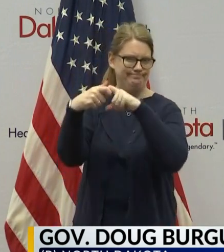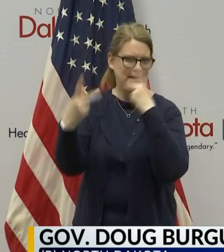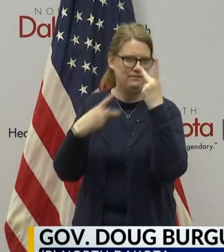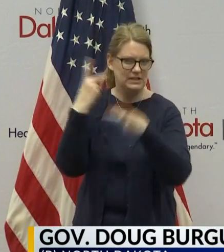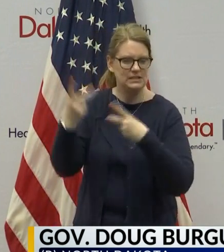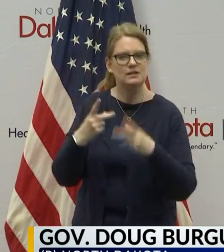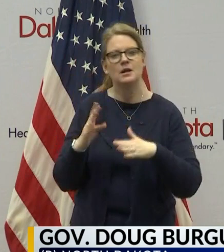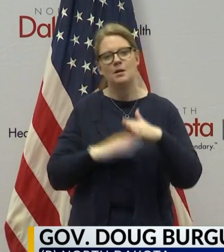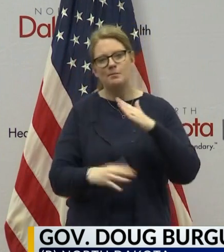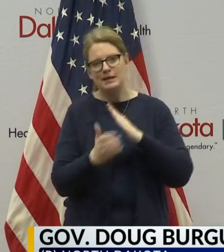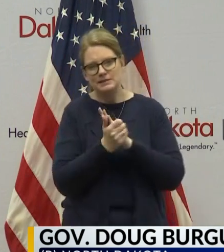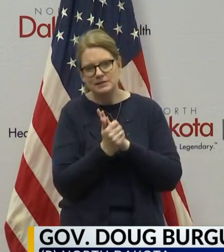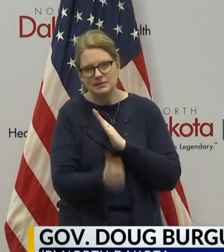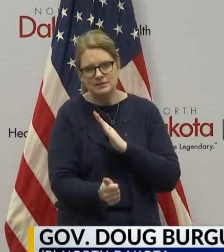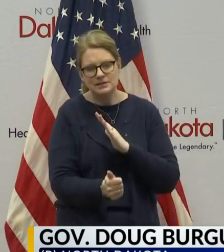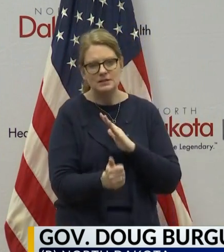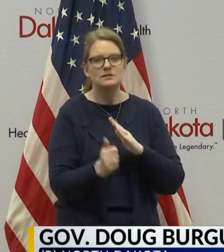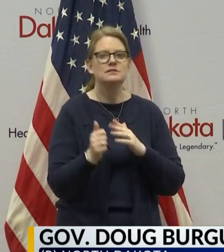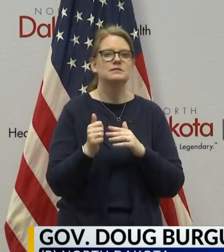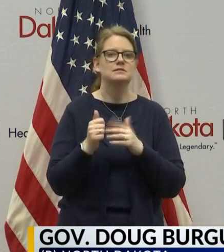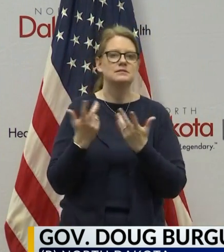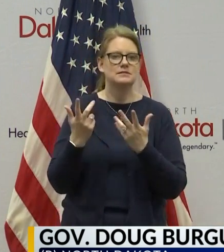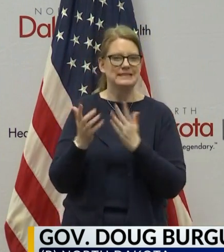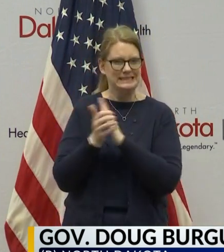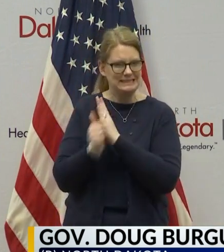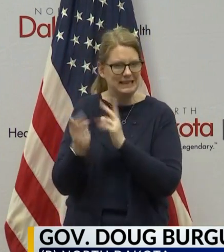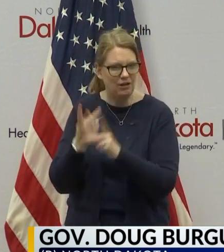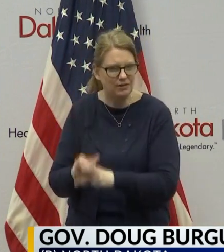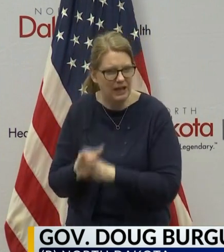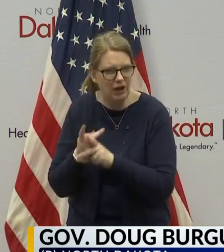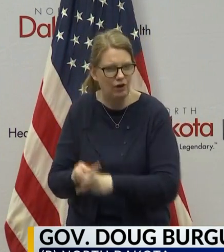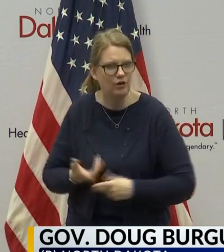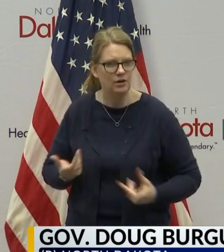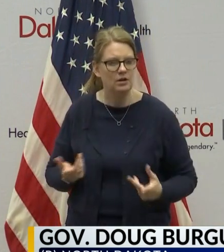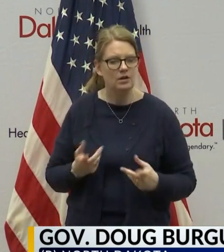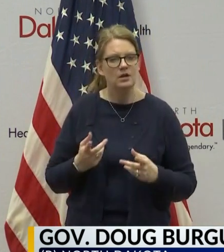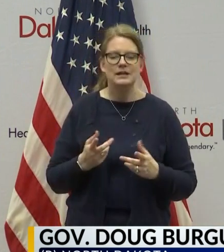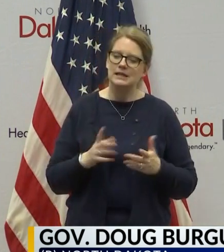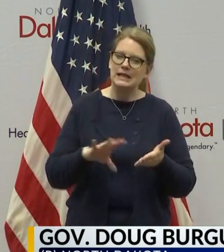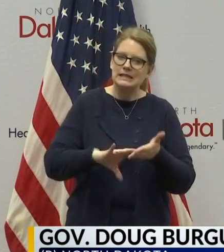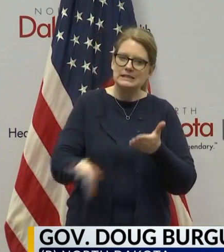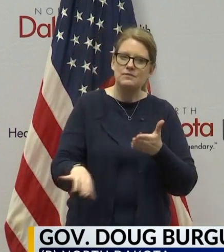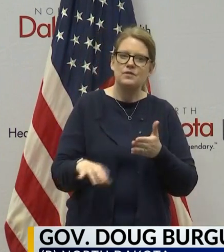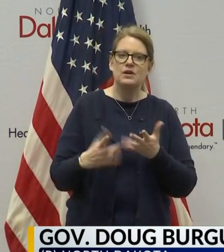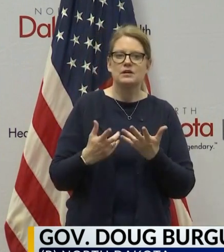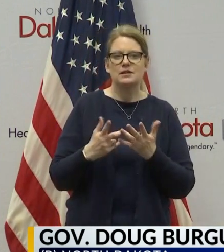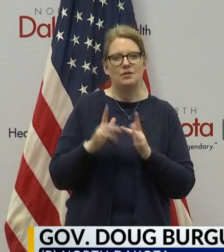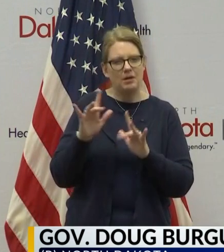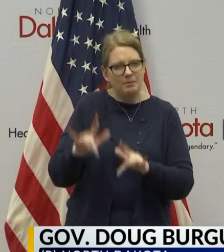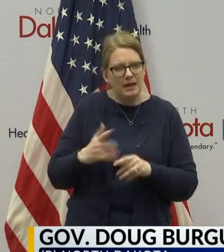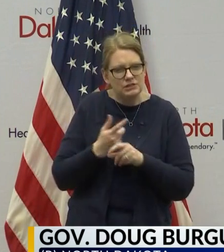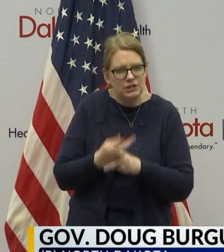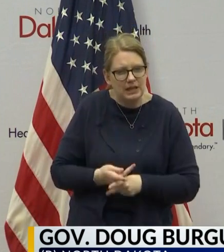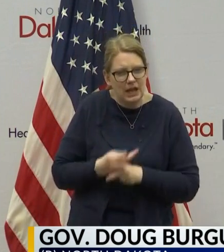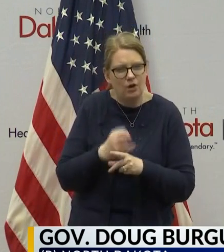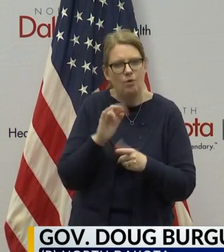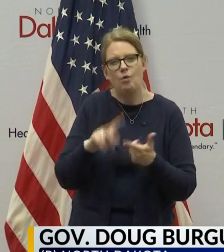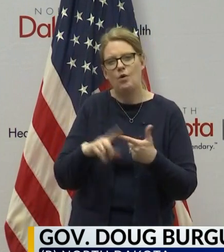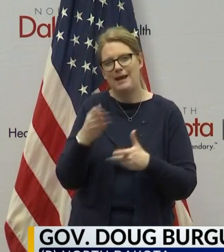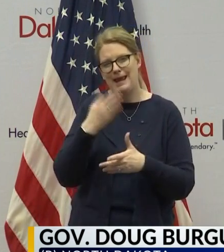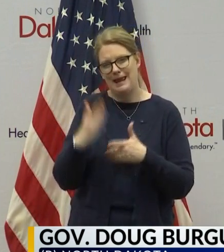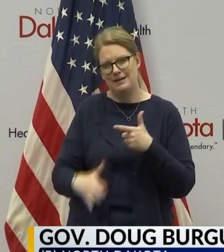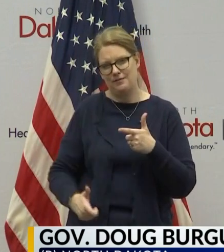basic care facilities. There are exceptions in this for end-of-life and compassionate care circumstances, but